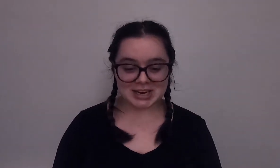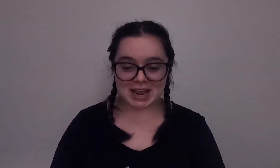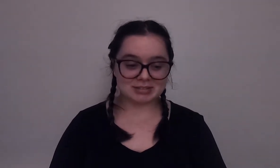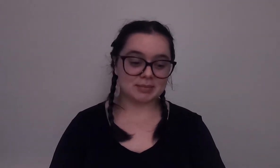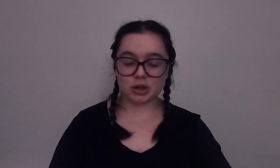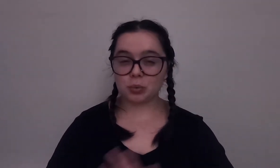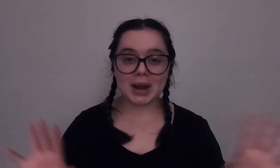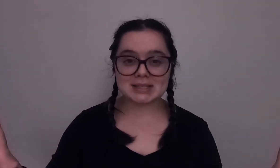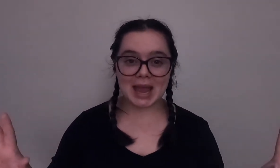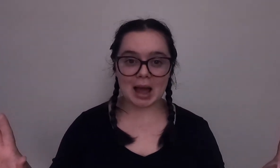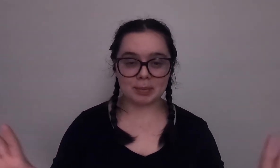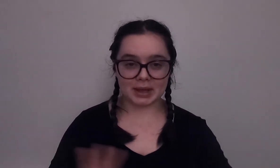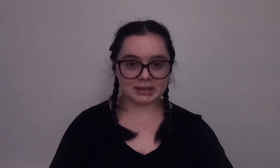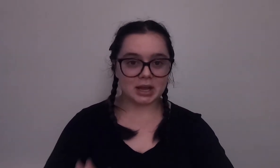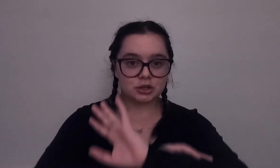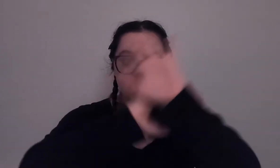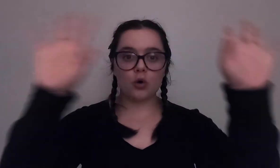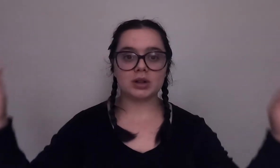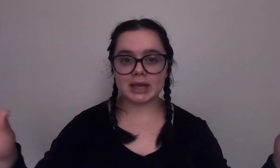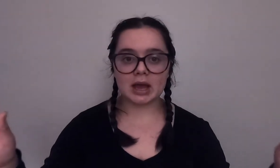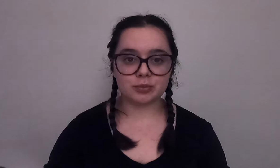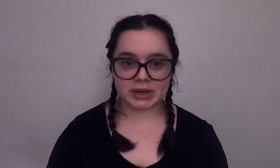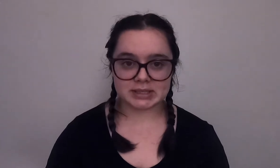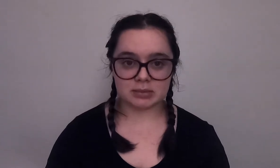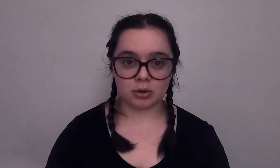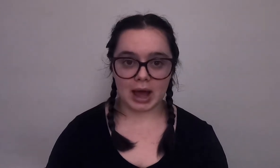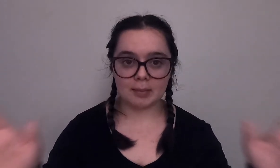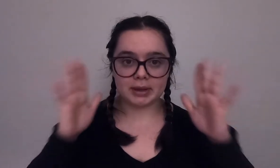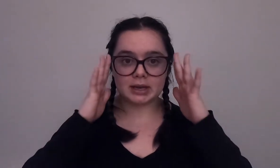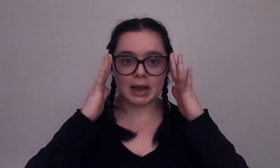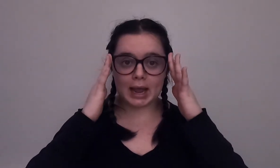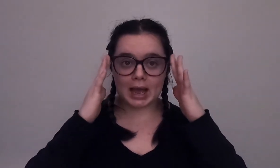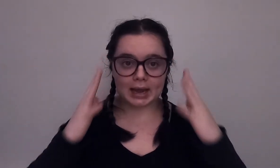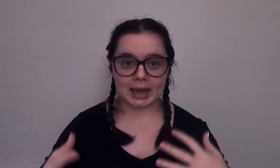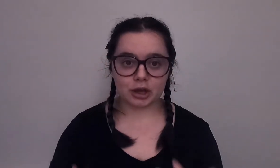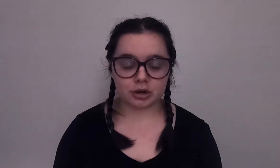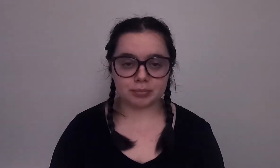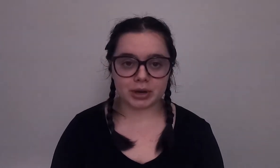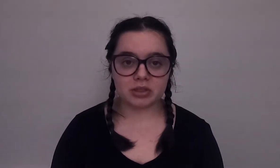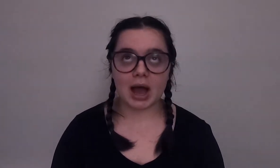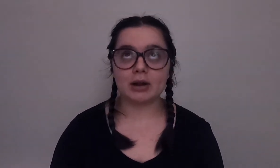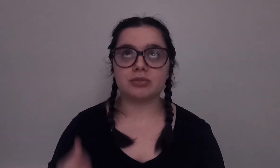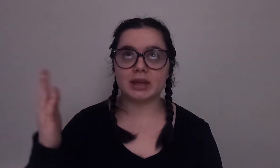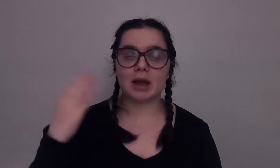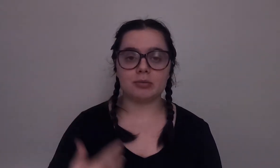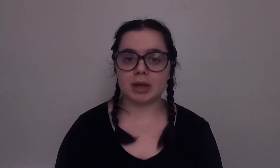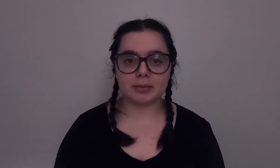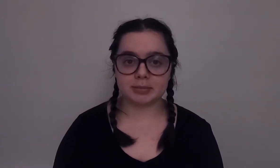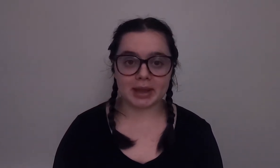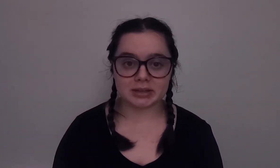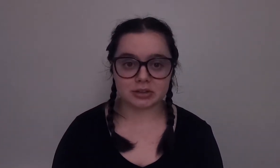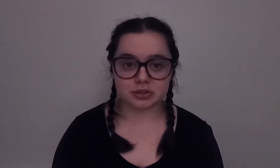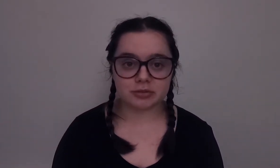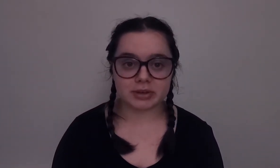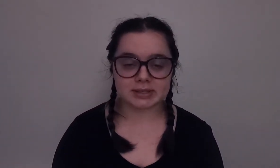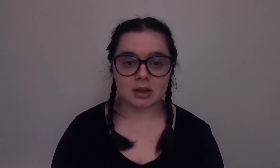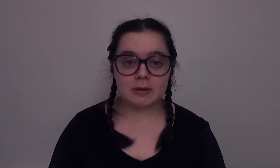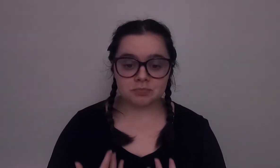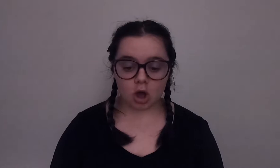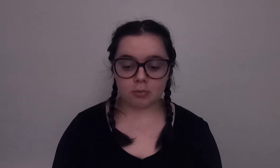if something crazy happened totally unreasonable happened and I had and I couldn't breathe I don't think I would be able to make it to the surface all